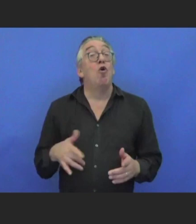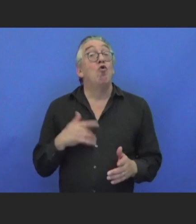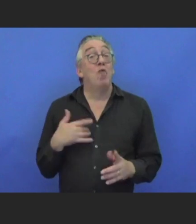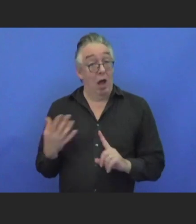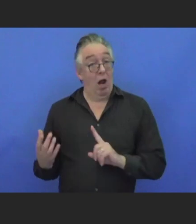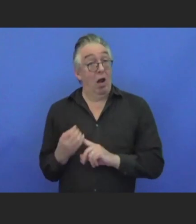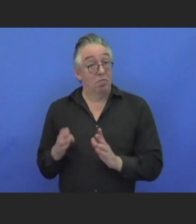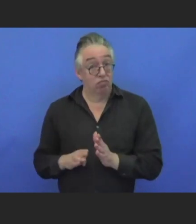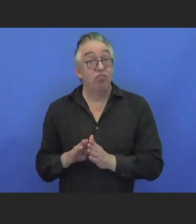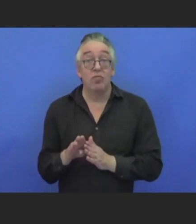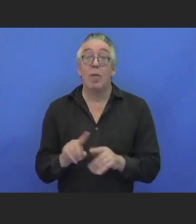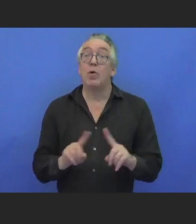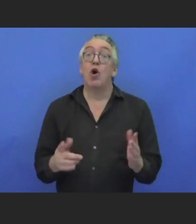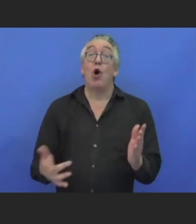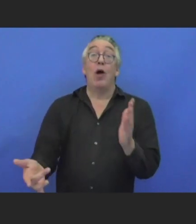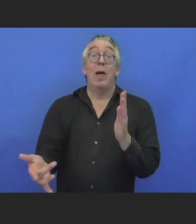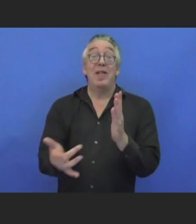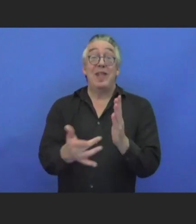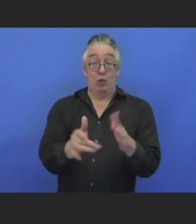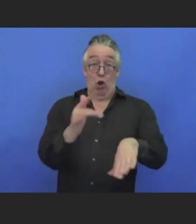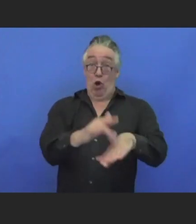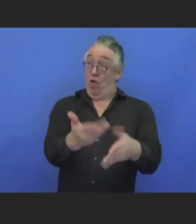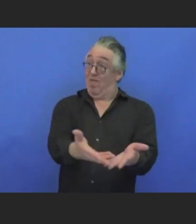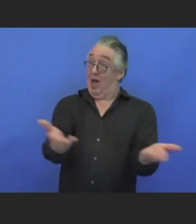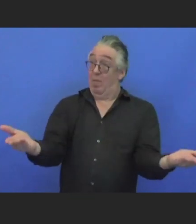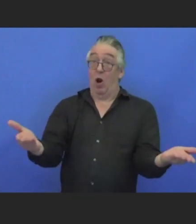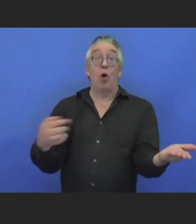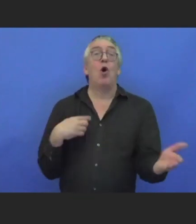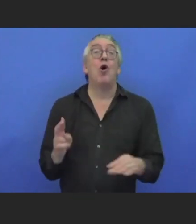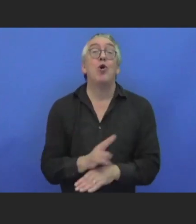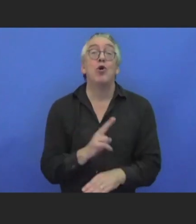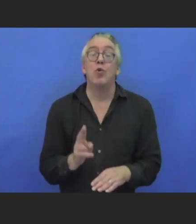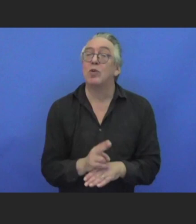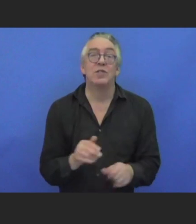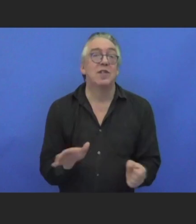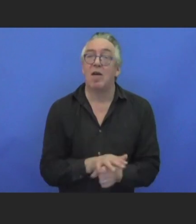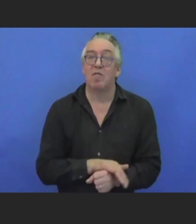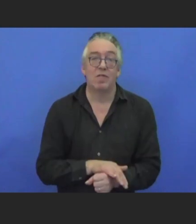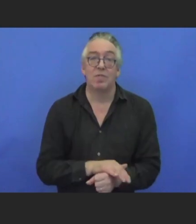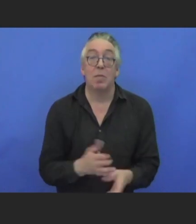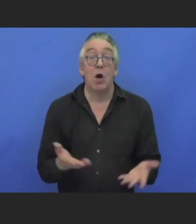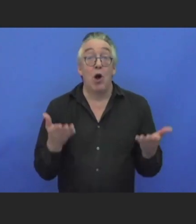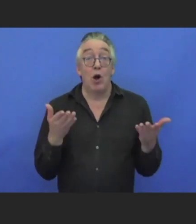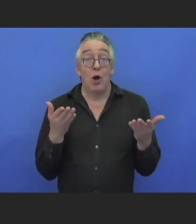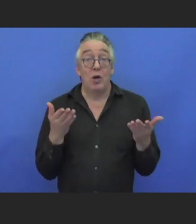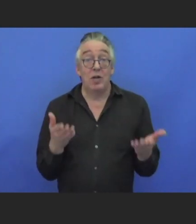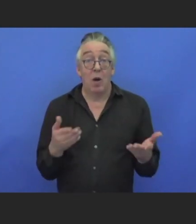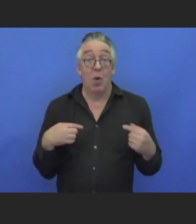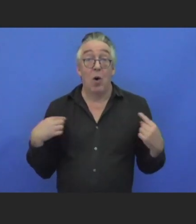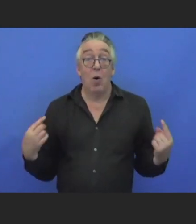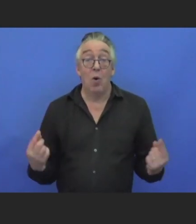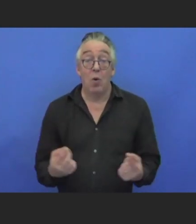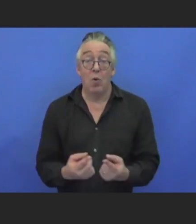technology which is available. But now, while English language users do enjoy a long history of